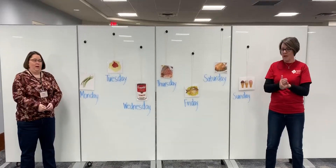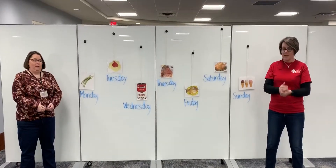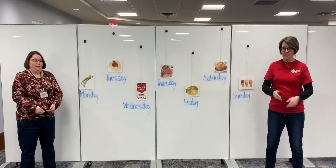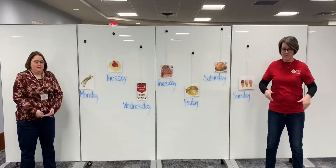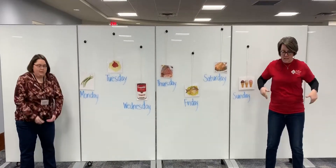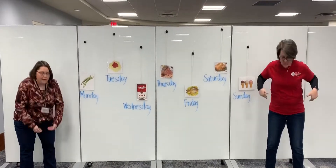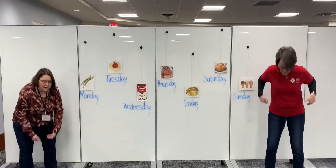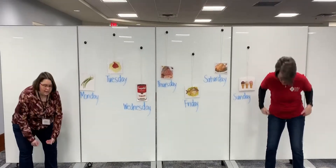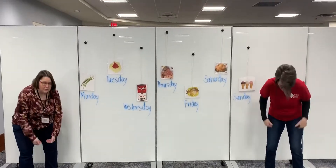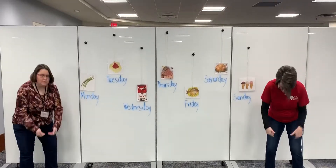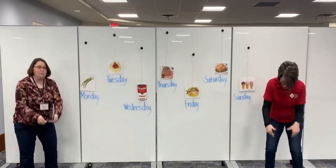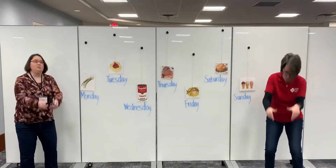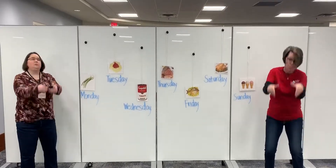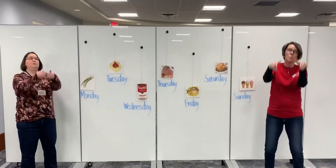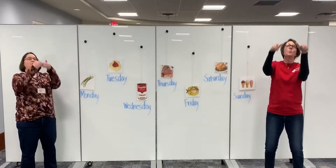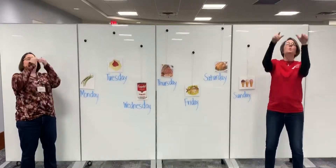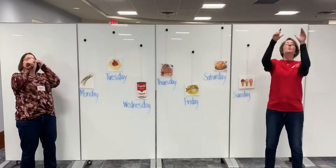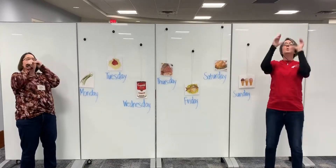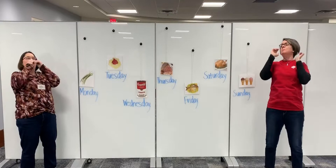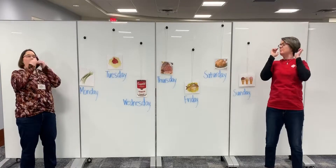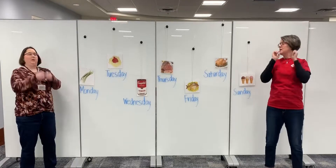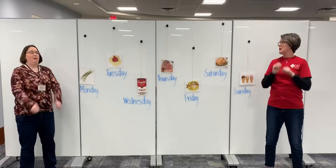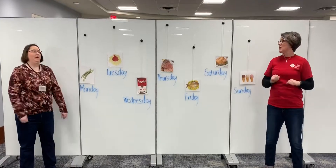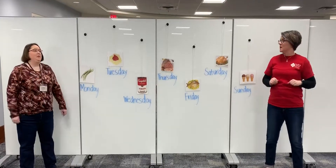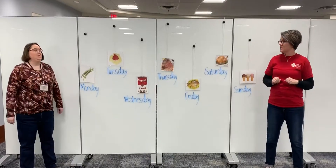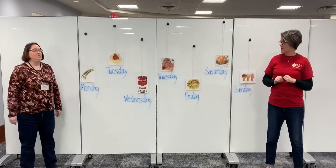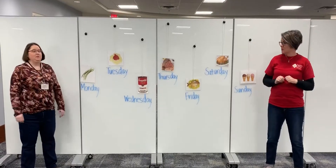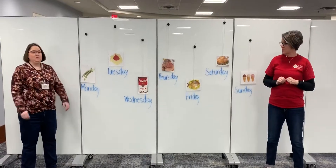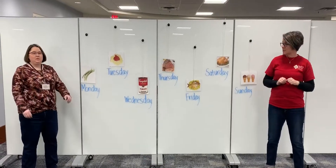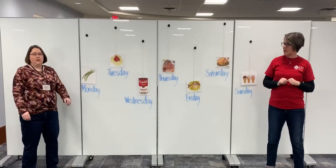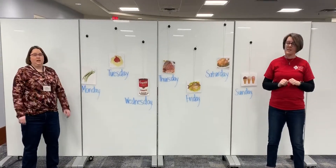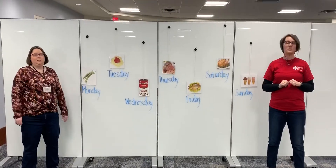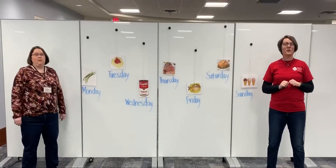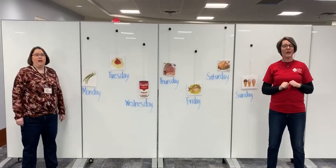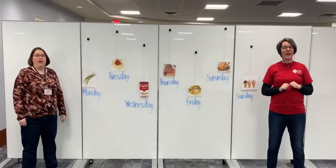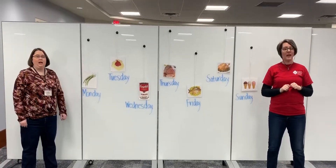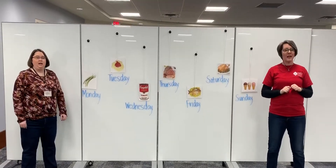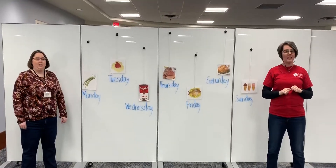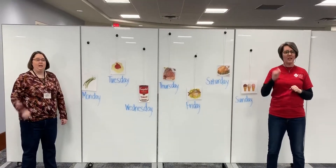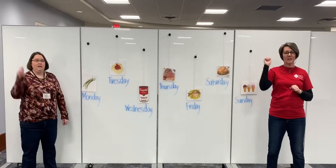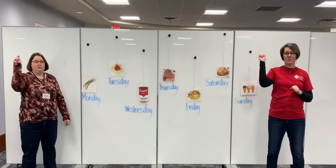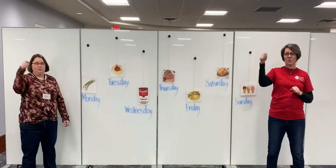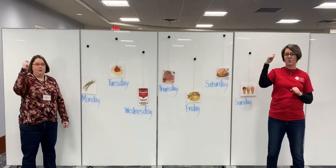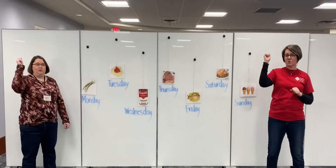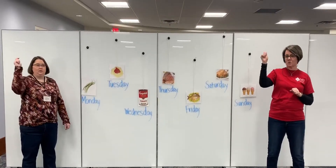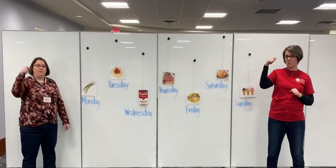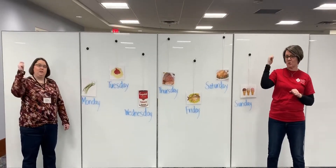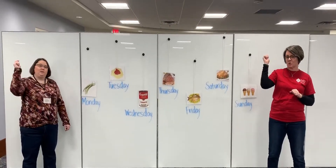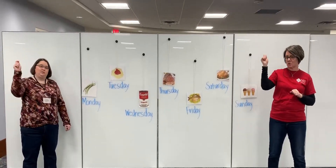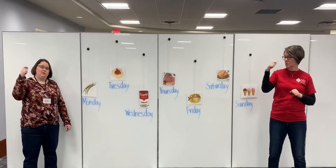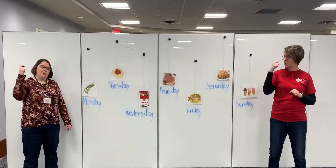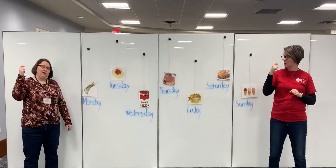Wednesday, soup. Tuesday spaghetti. Twirl, twirl, twirl.